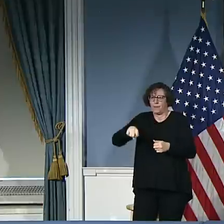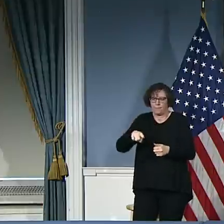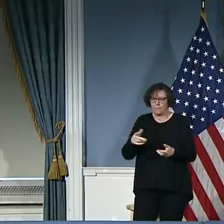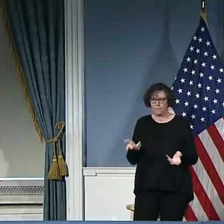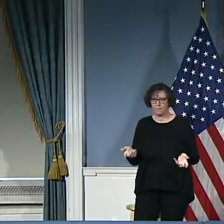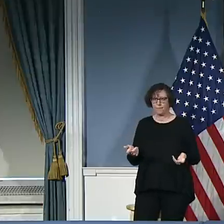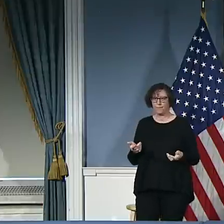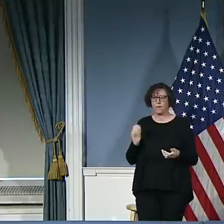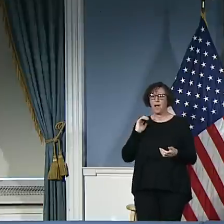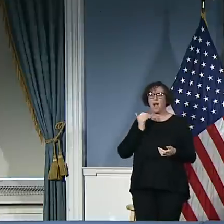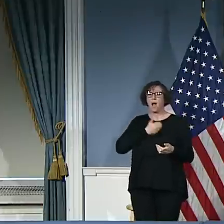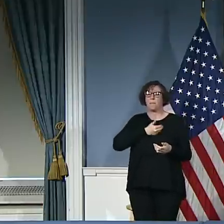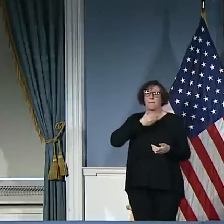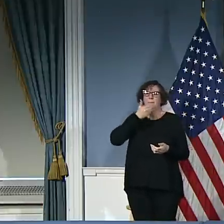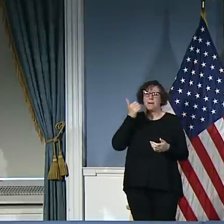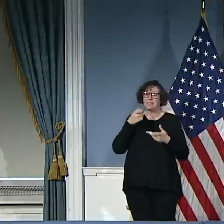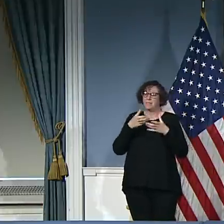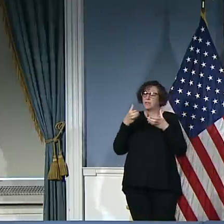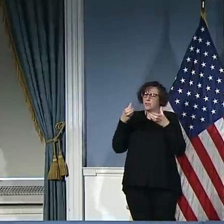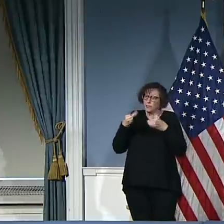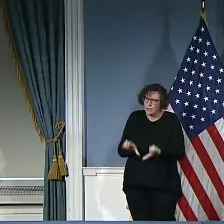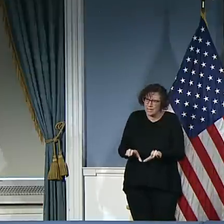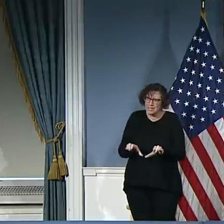Next we have Chip from the Bonfire.